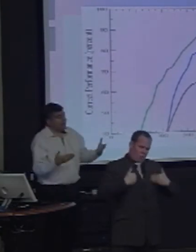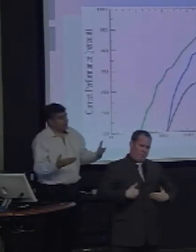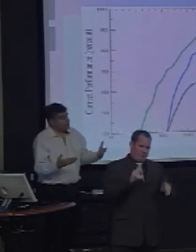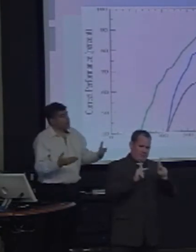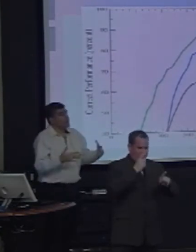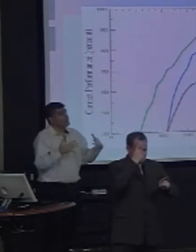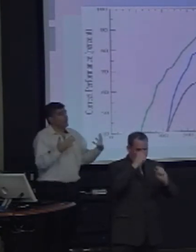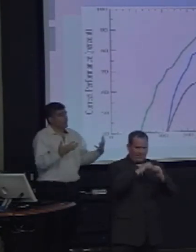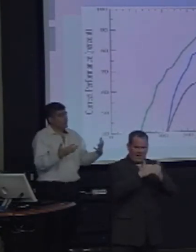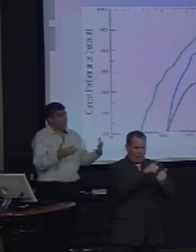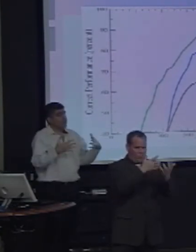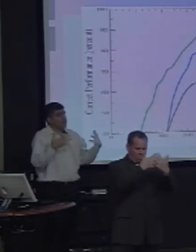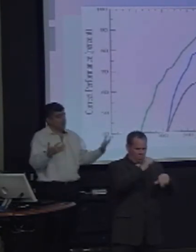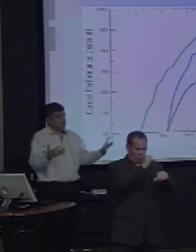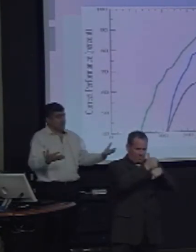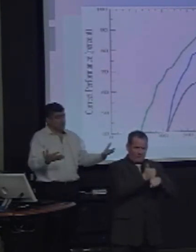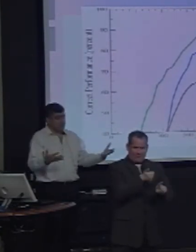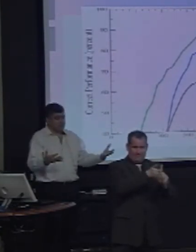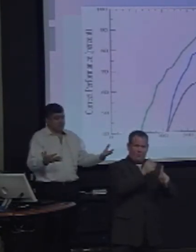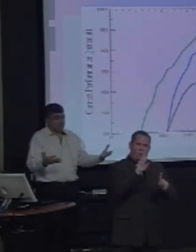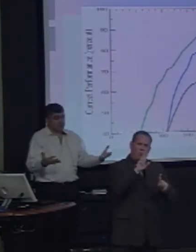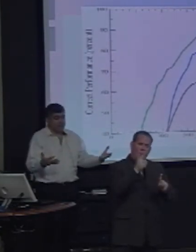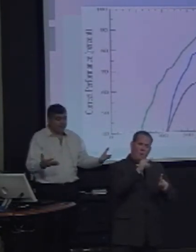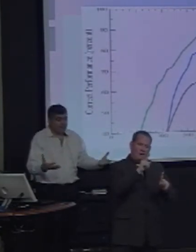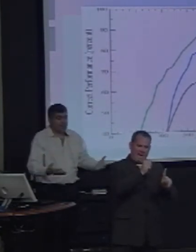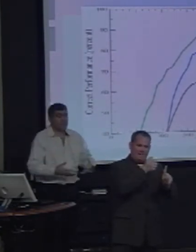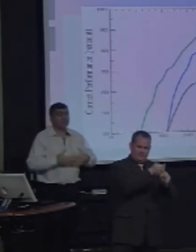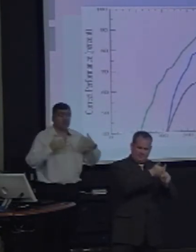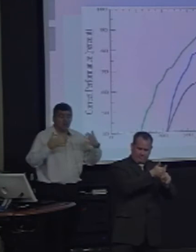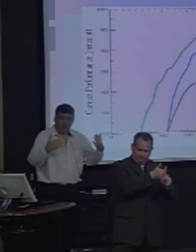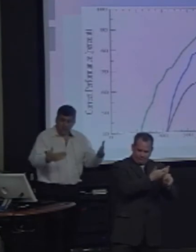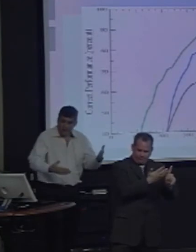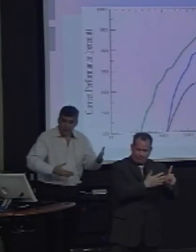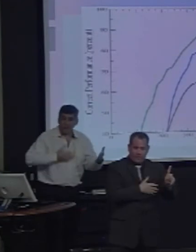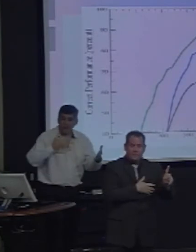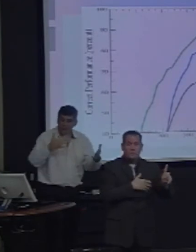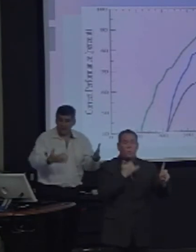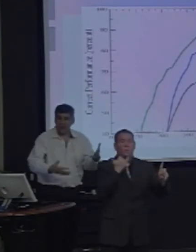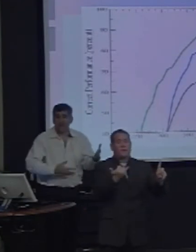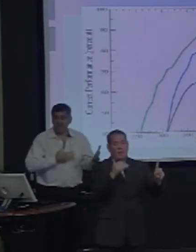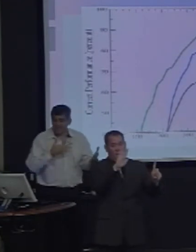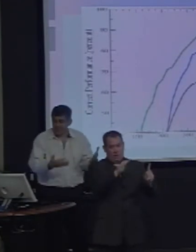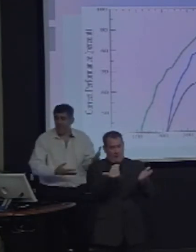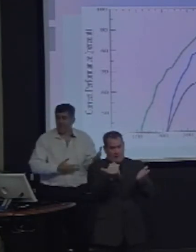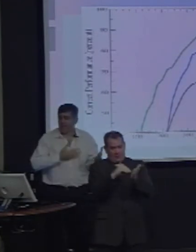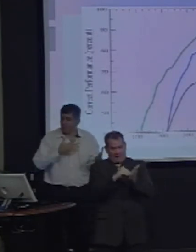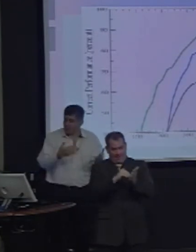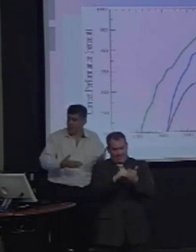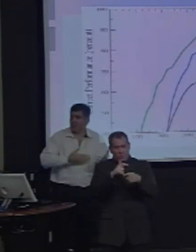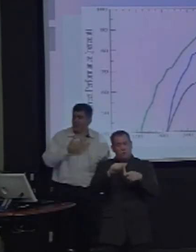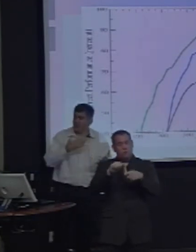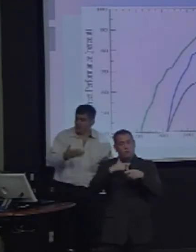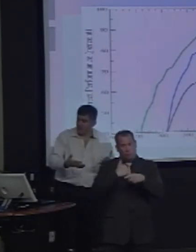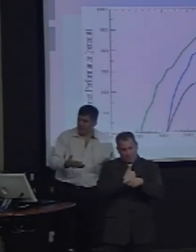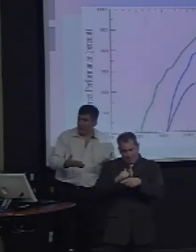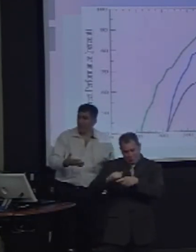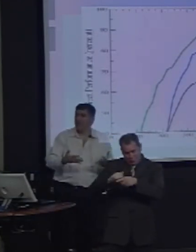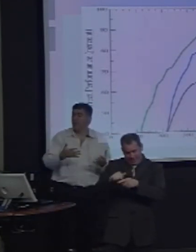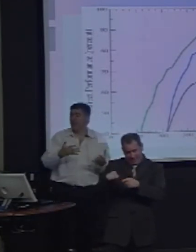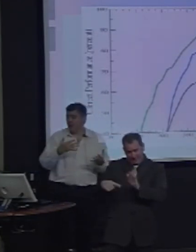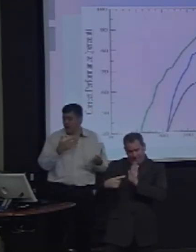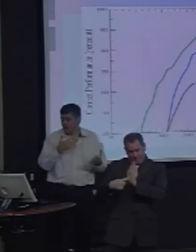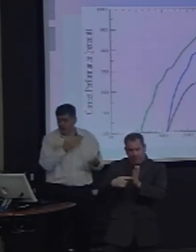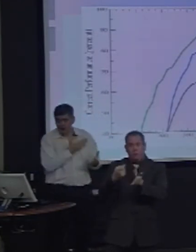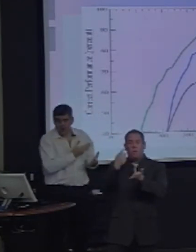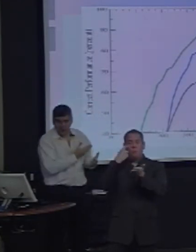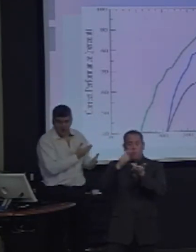The model is trained to recognize these faces, words, and houses. Each of them at each scale is presented repeatedly.